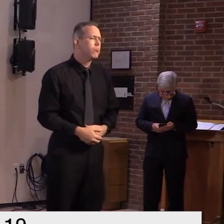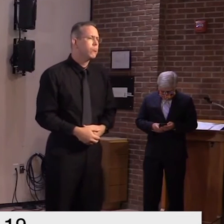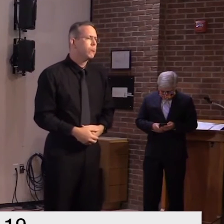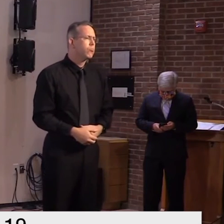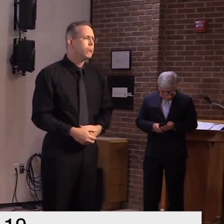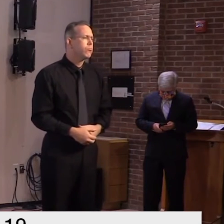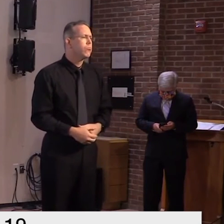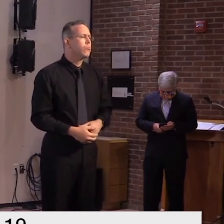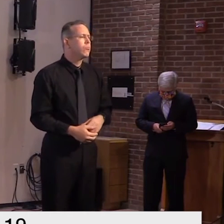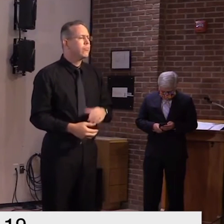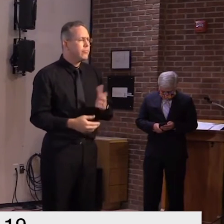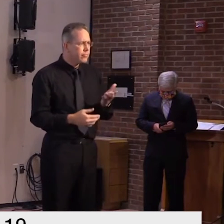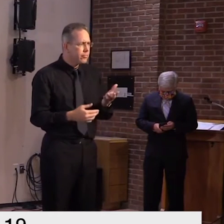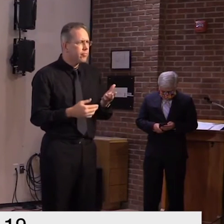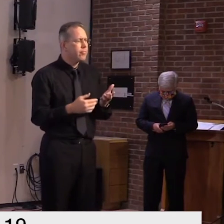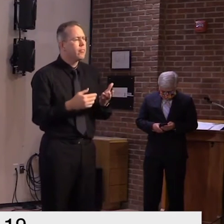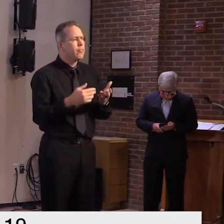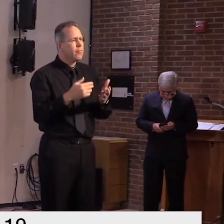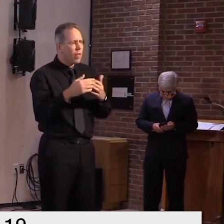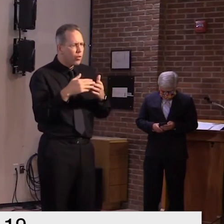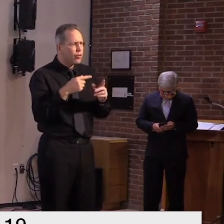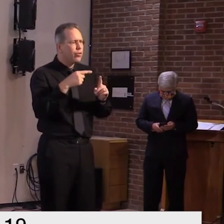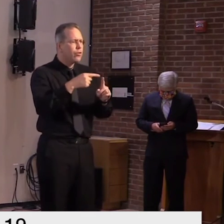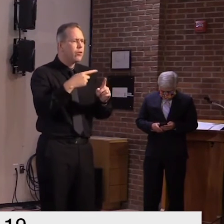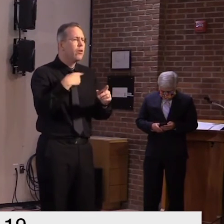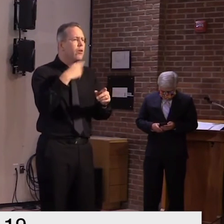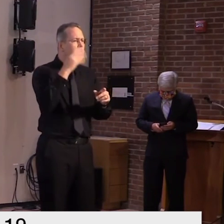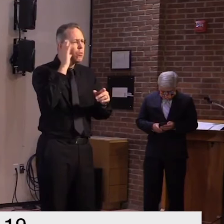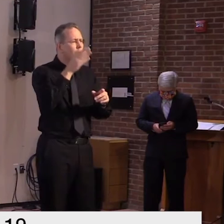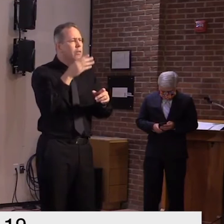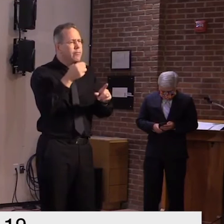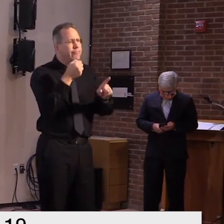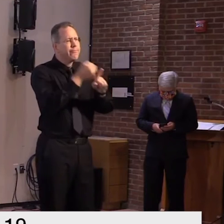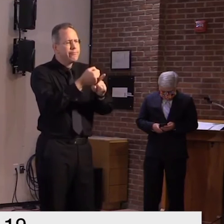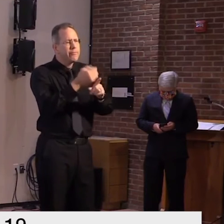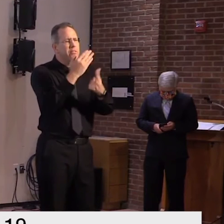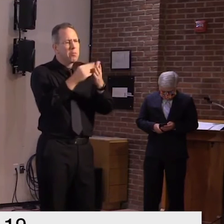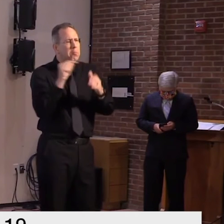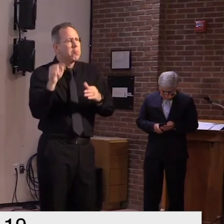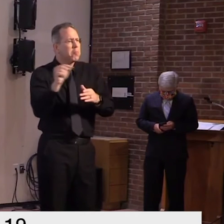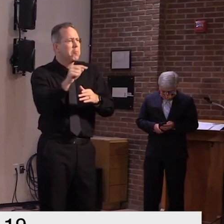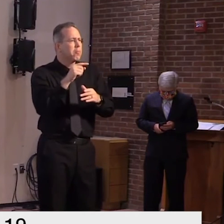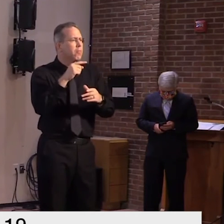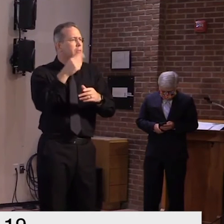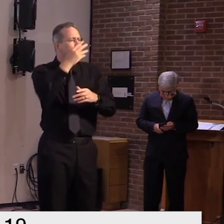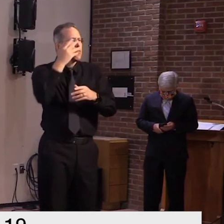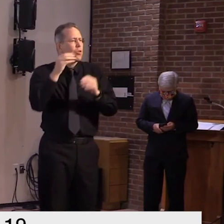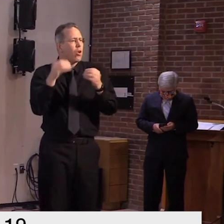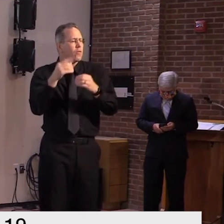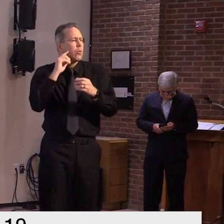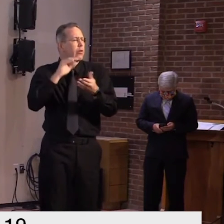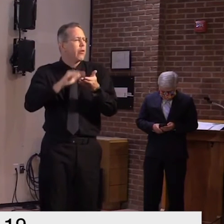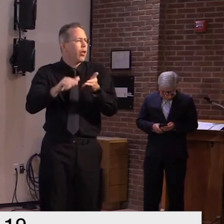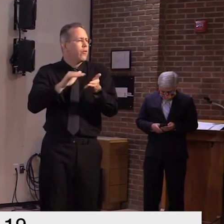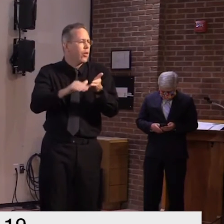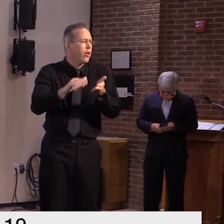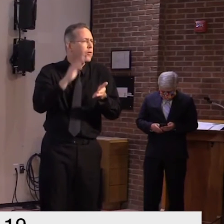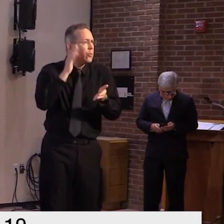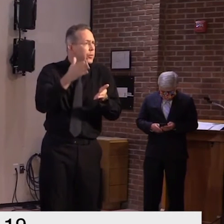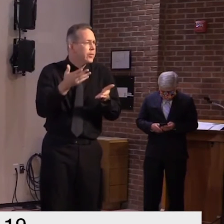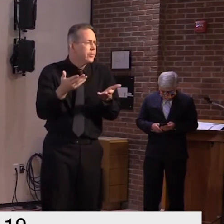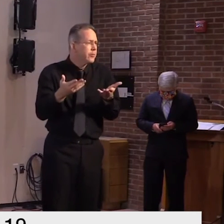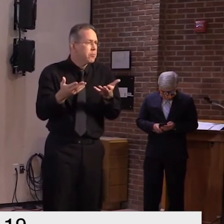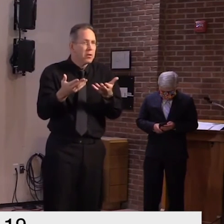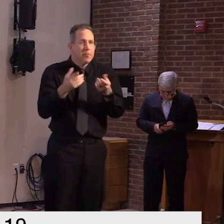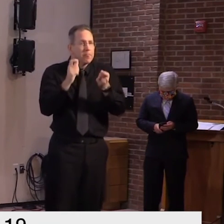expect that there will be impacted um staff here in vermont employees um and but at this time we don't